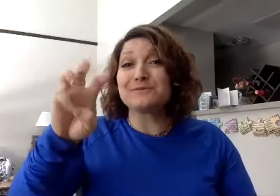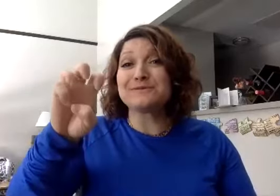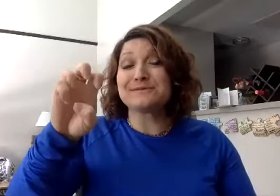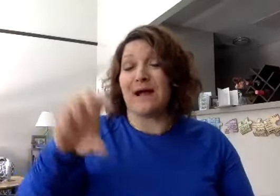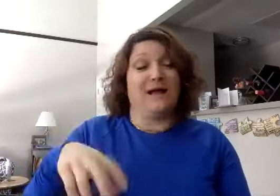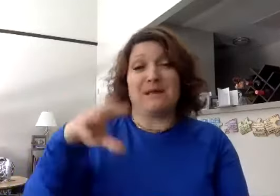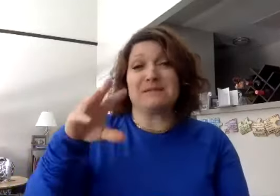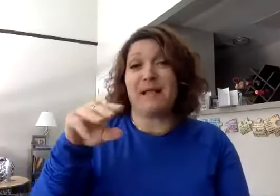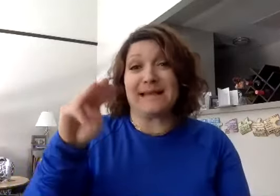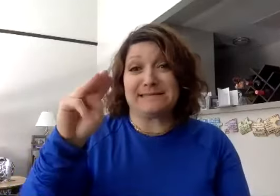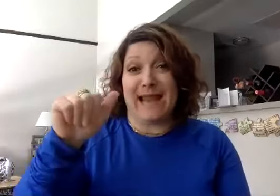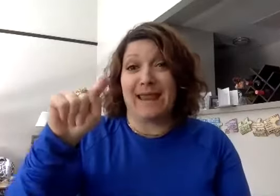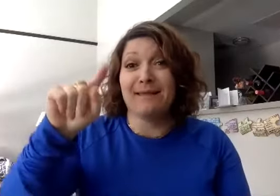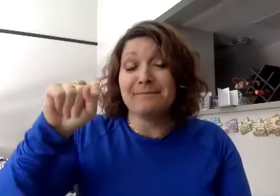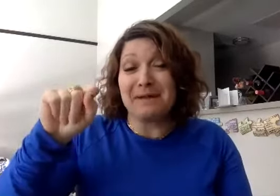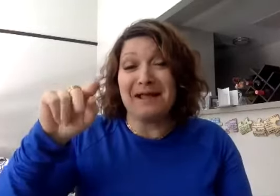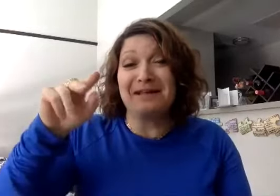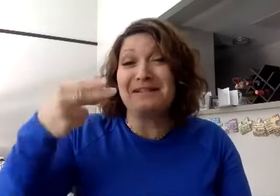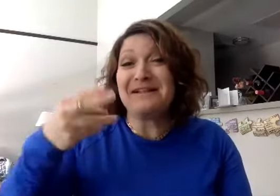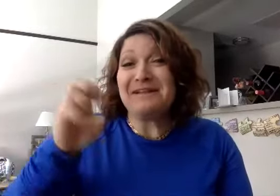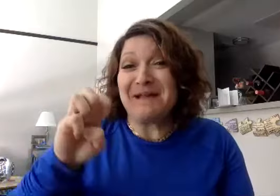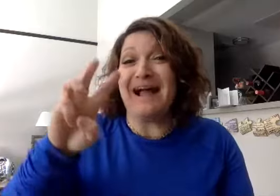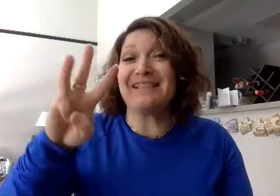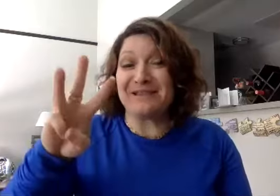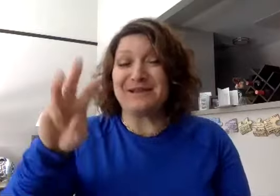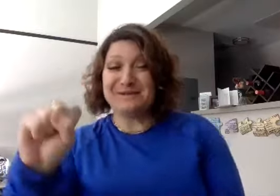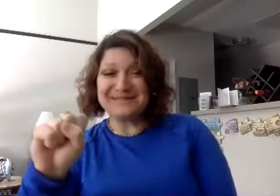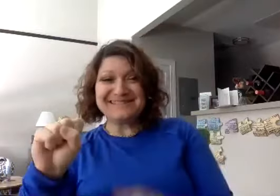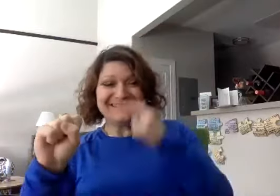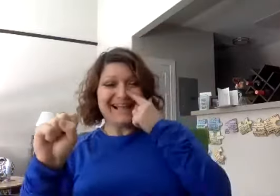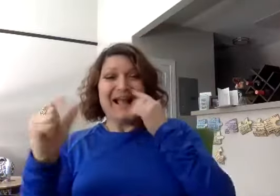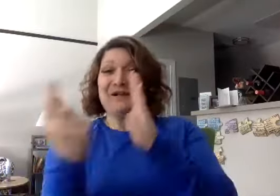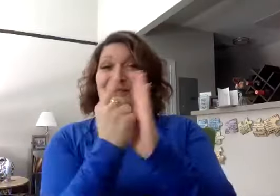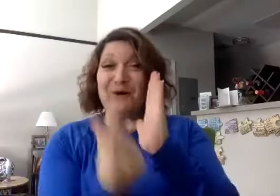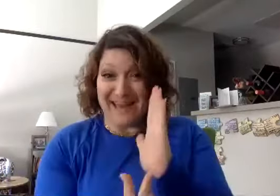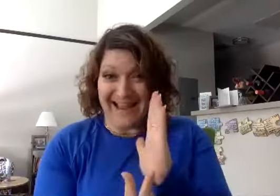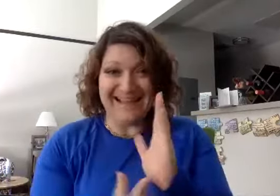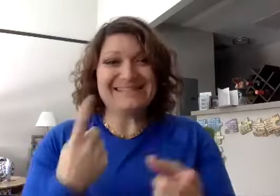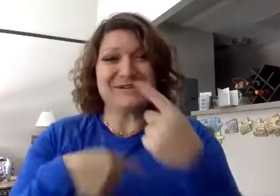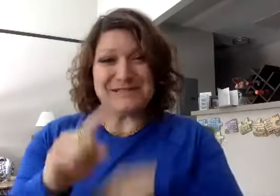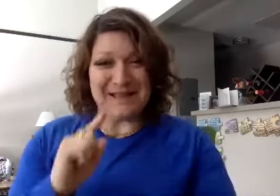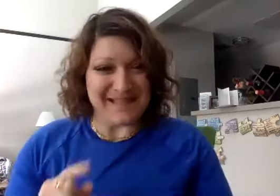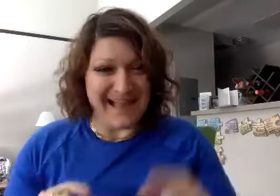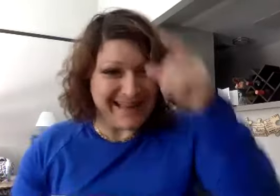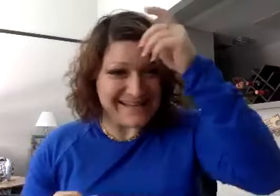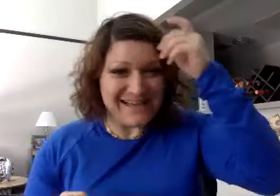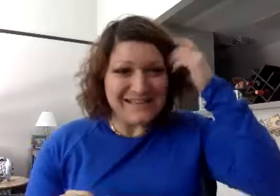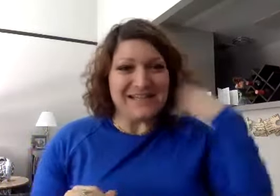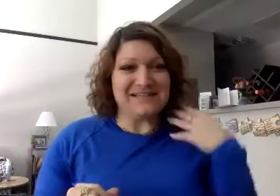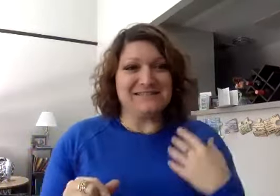I'm not spelling it today, Matthew, Gloria, it's her name sign. And